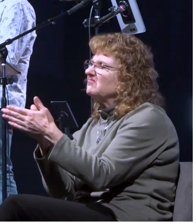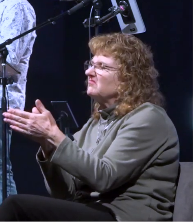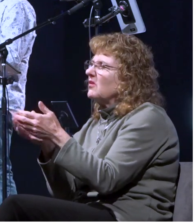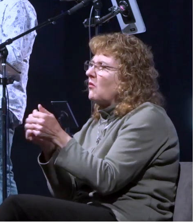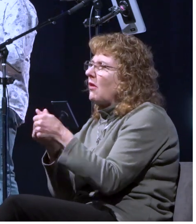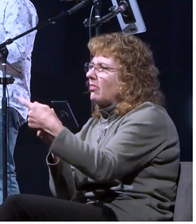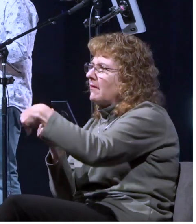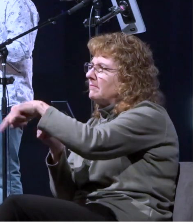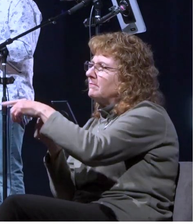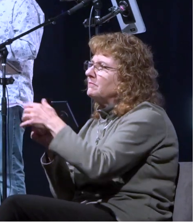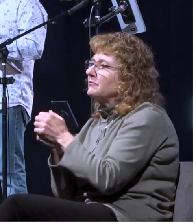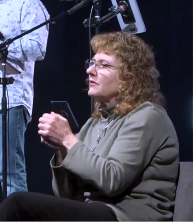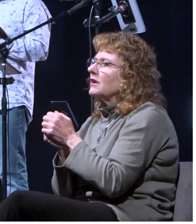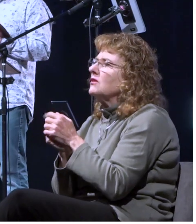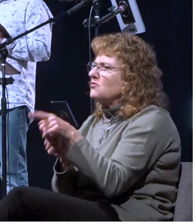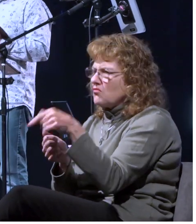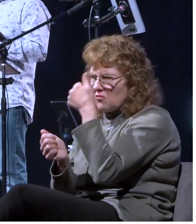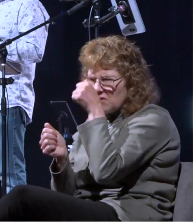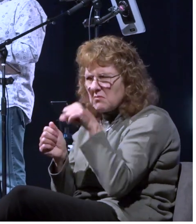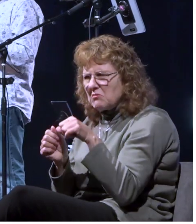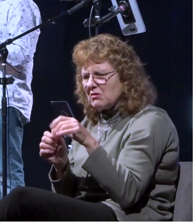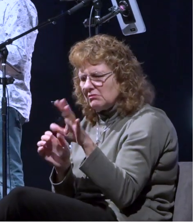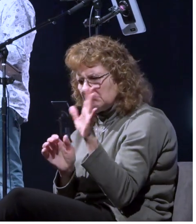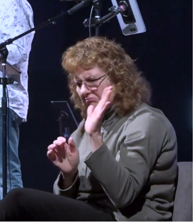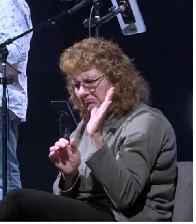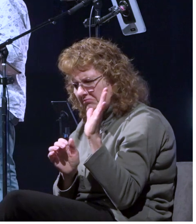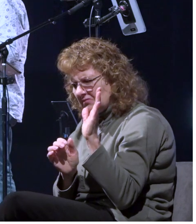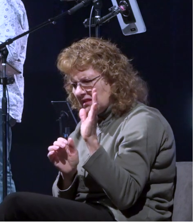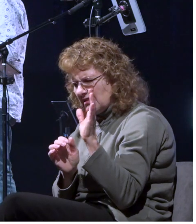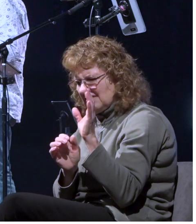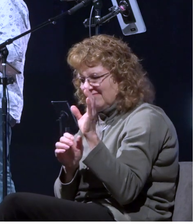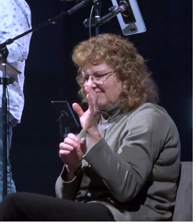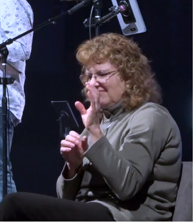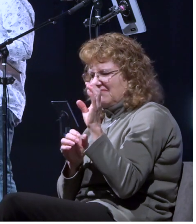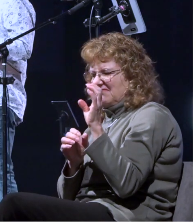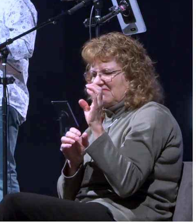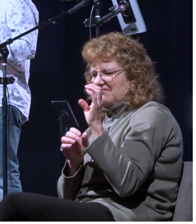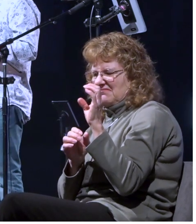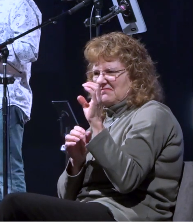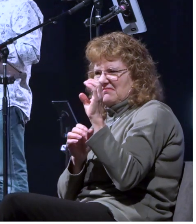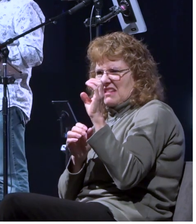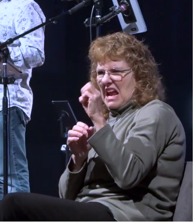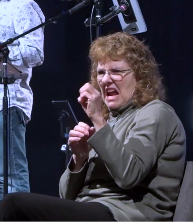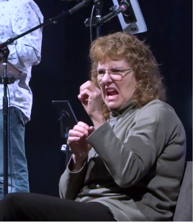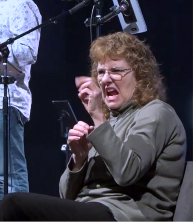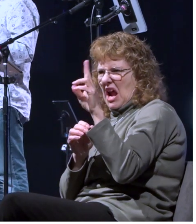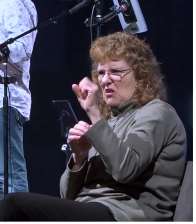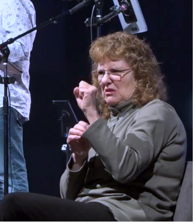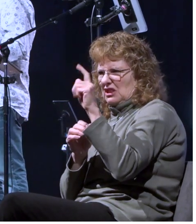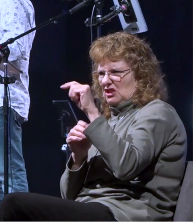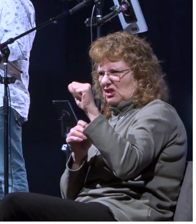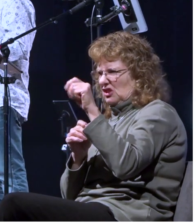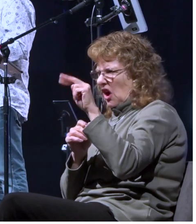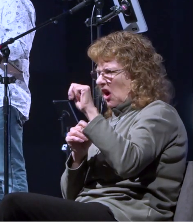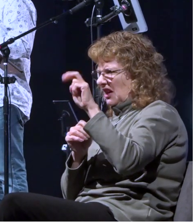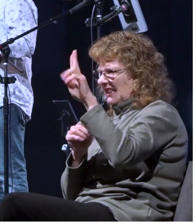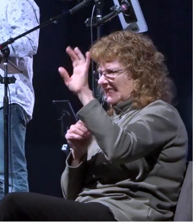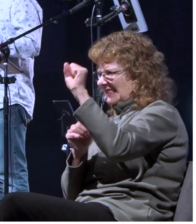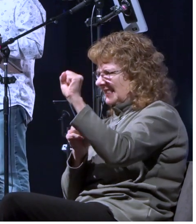earlier and you guys will remember um aristarchus when paul had come to jerusalem he was part of that group that was